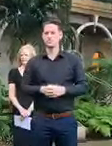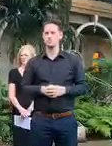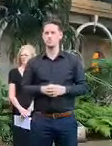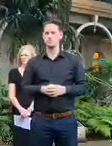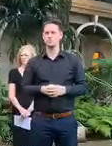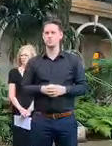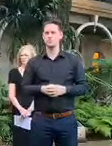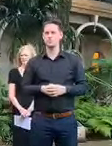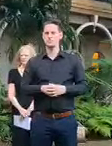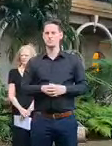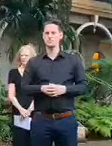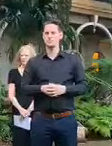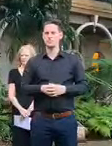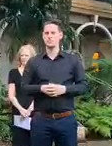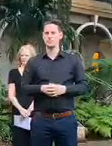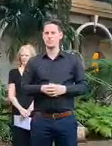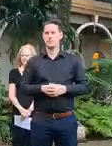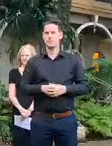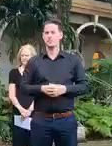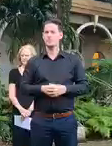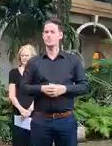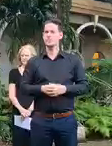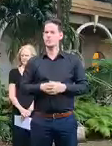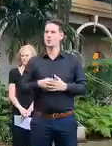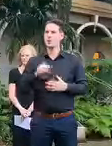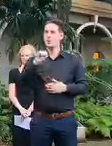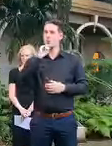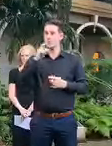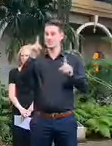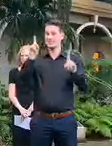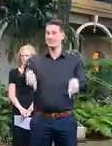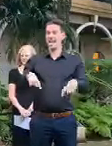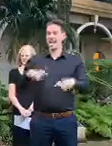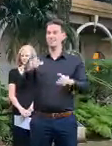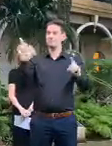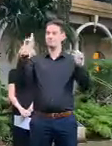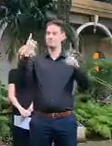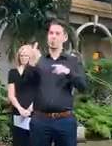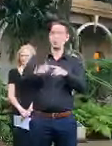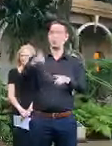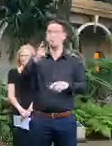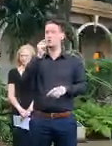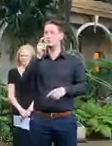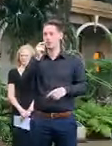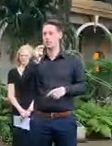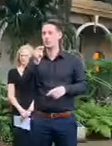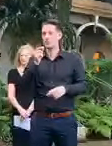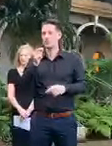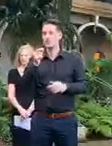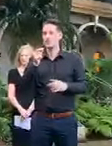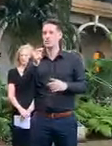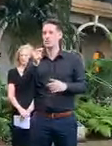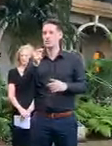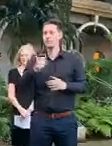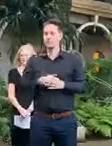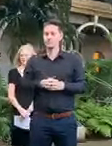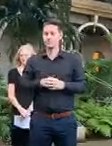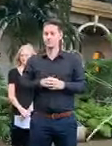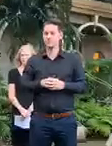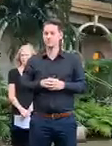We want to leave, these will be put in place as quickly as possible of course and of course only